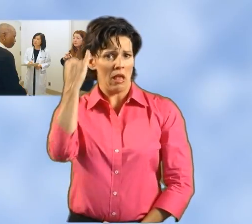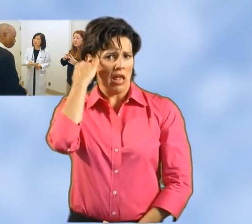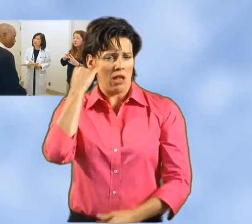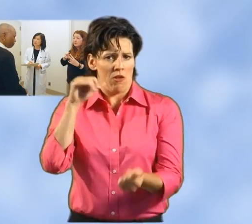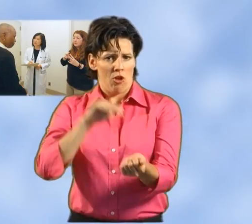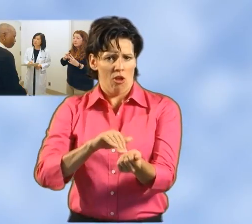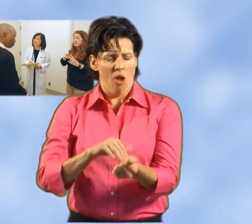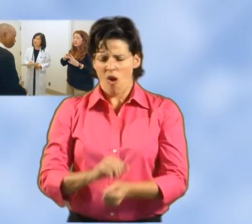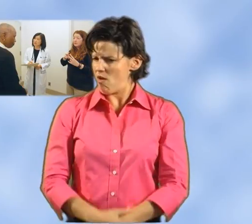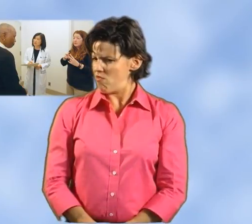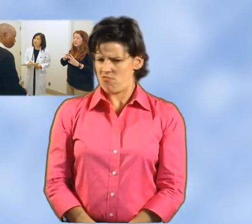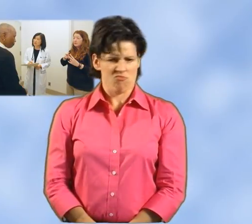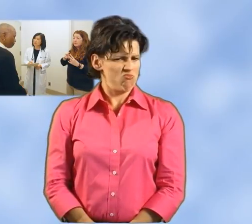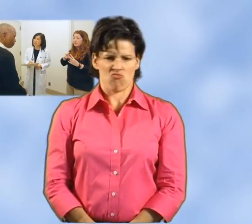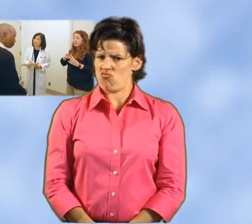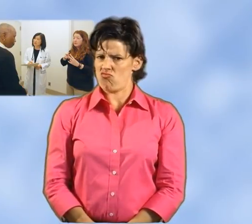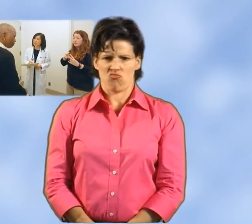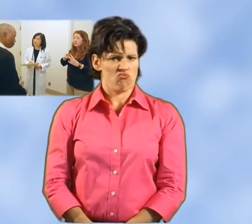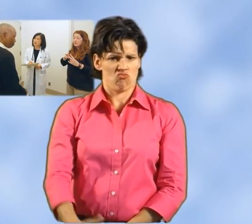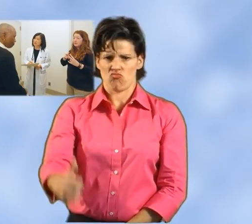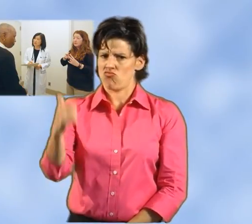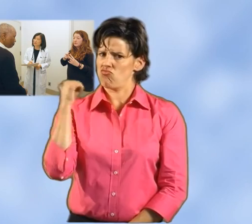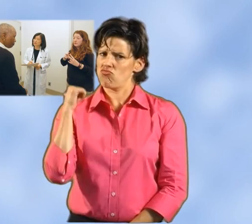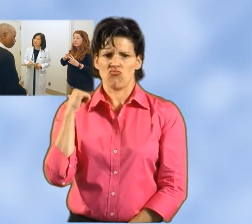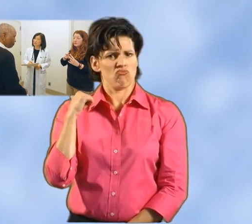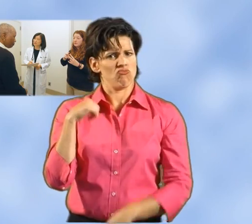If a doctor refuses to provide you with an interpreter,